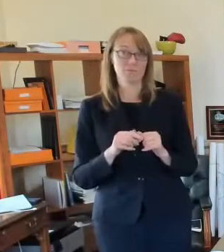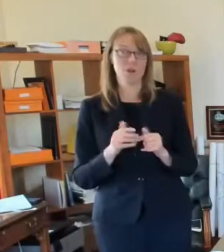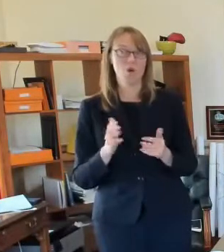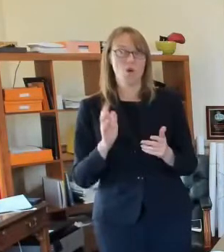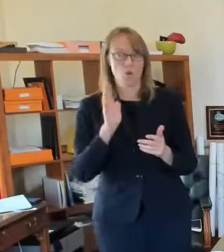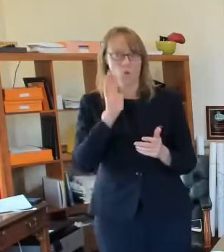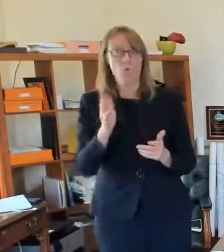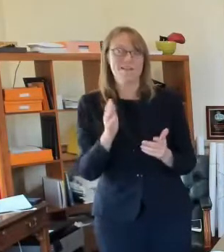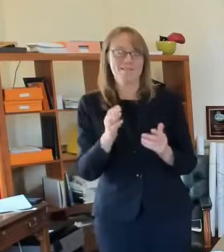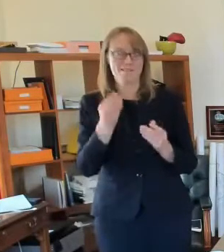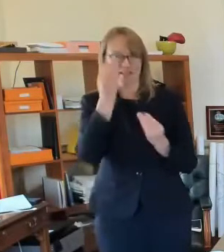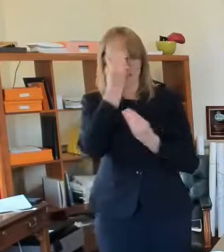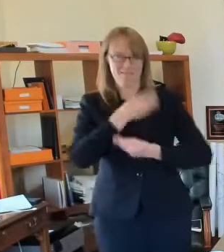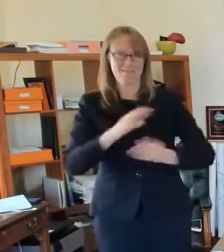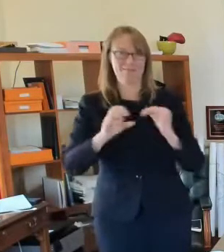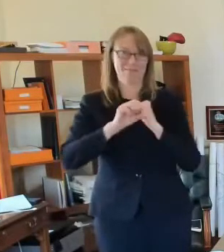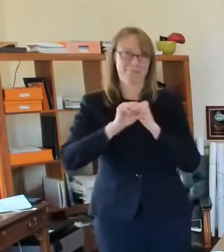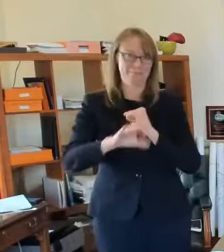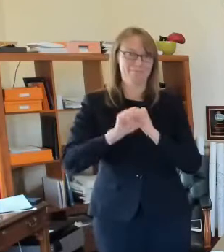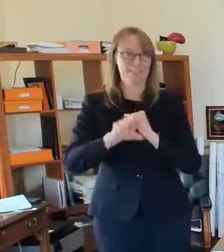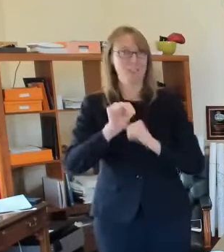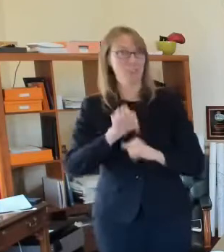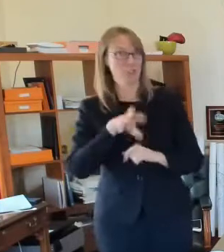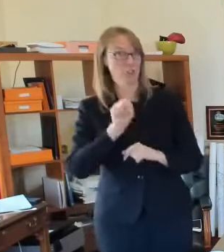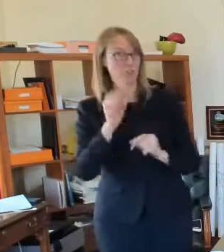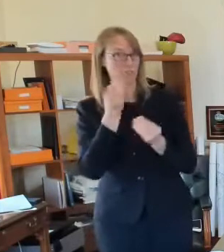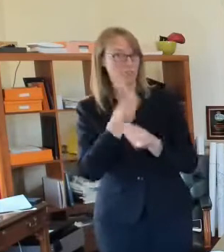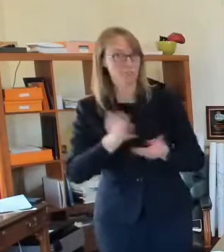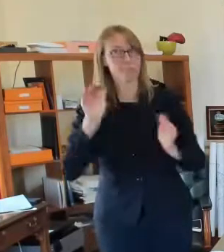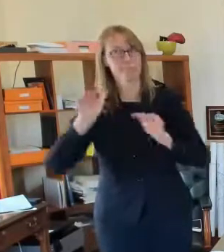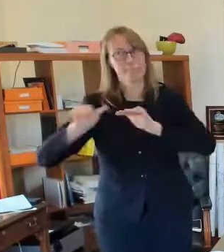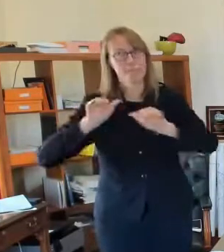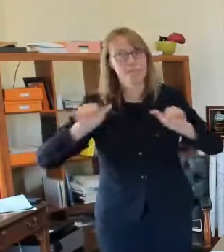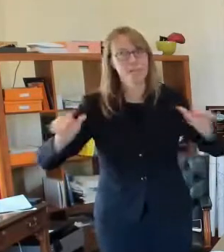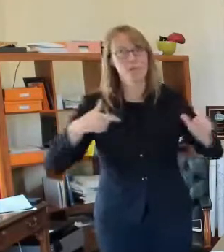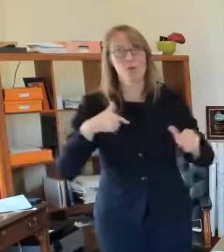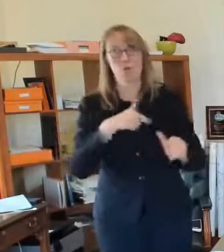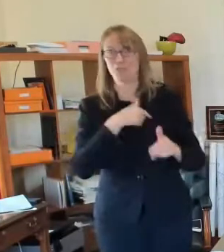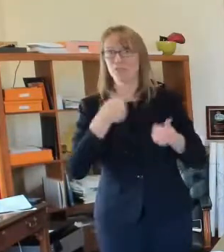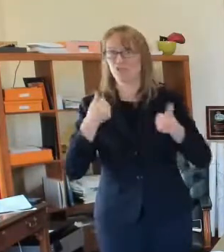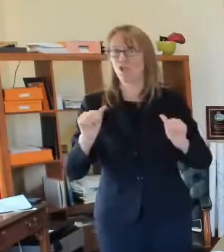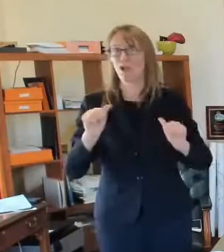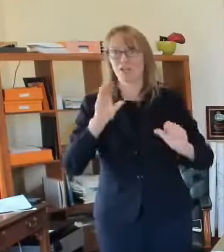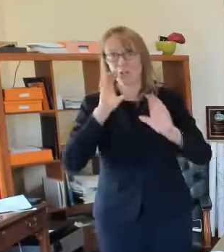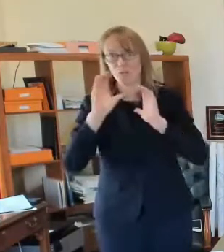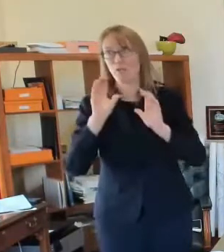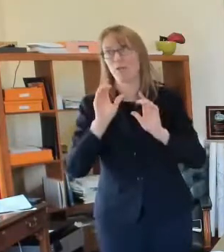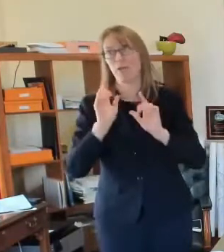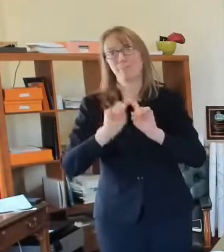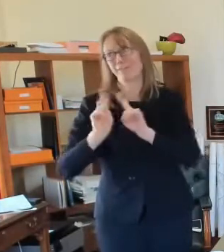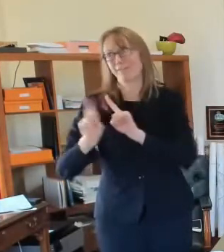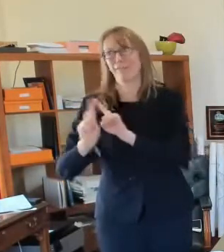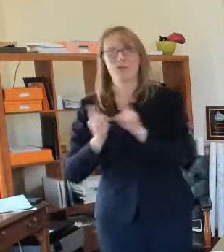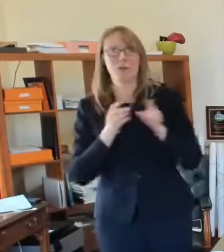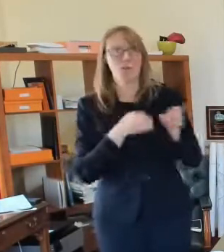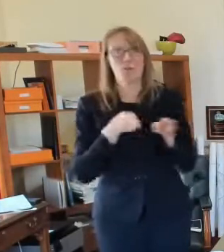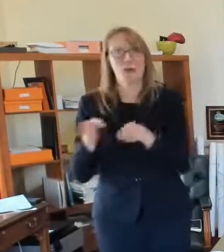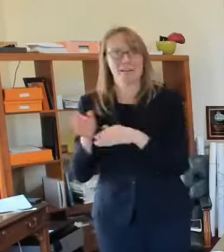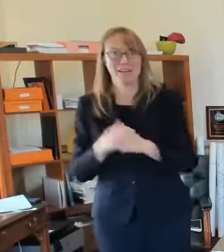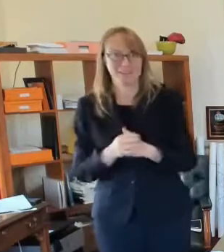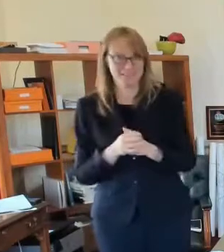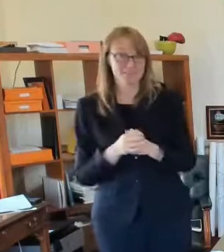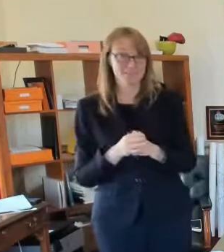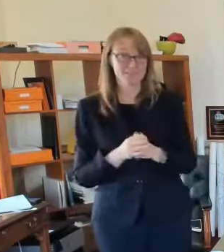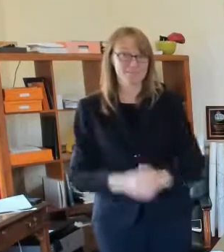uh because we're all trying as hard as possible to communicate over multiple multiple uh media